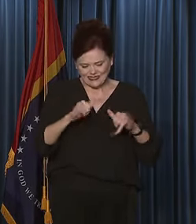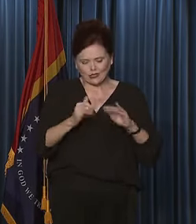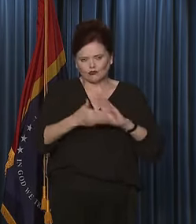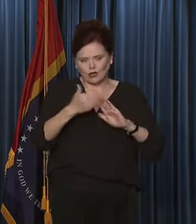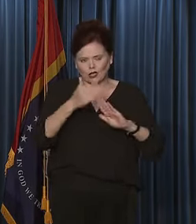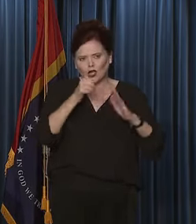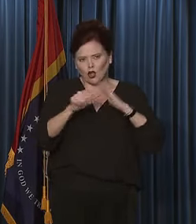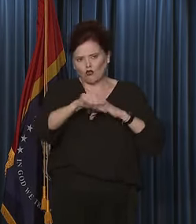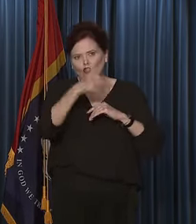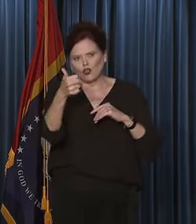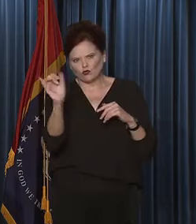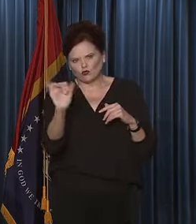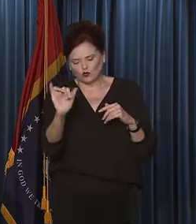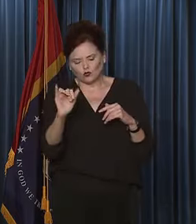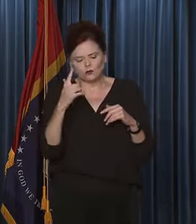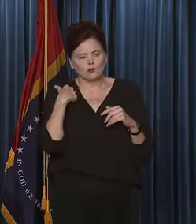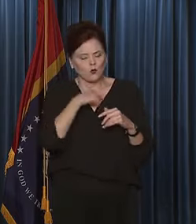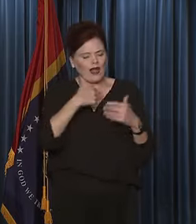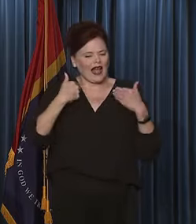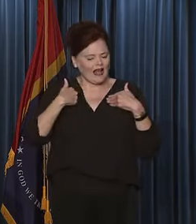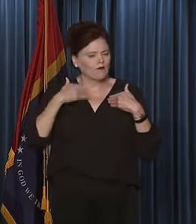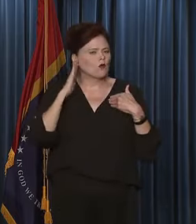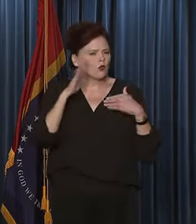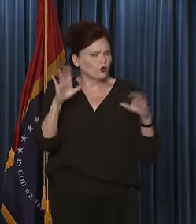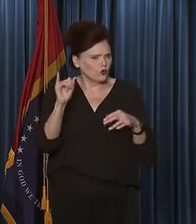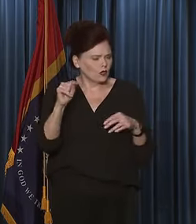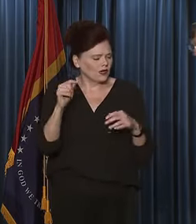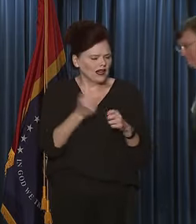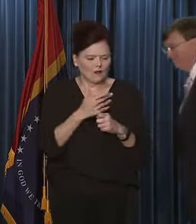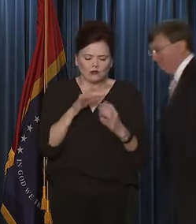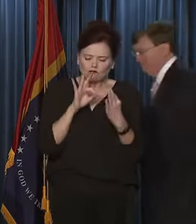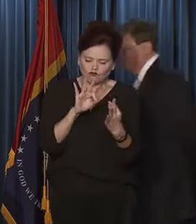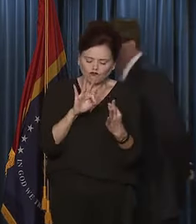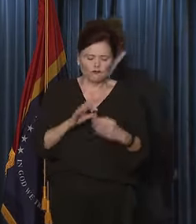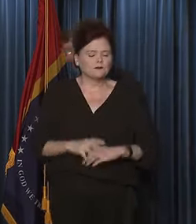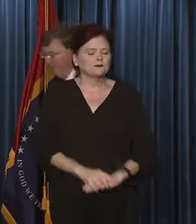well. So we've got it. We're able to do it. And everything's spot on, sir.